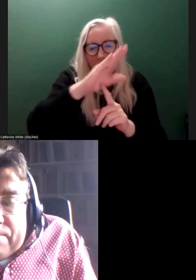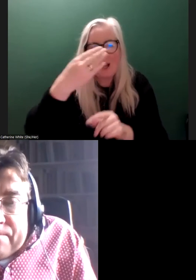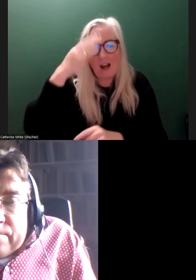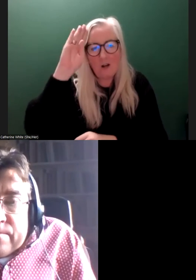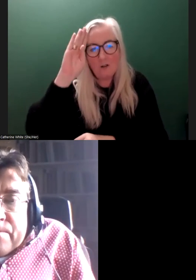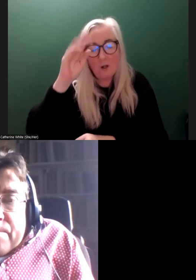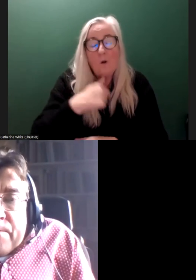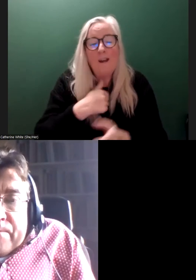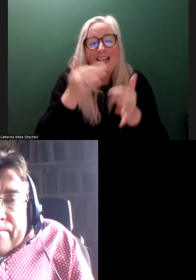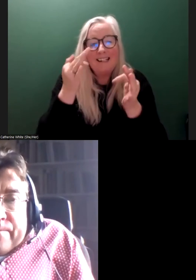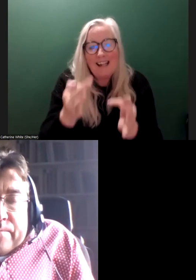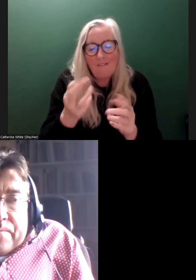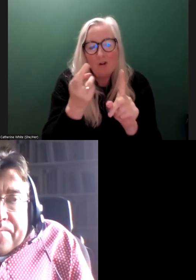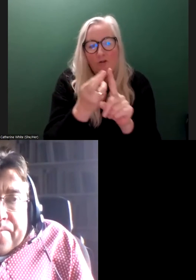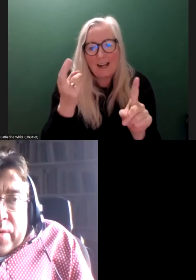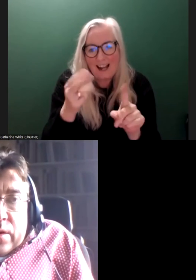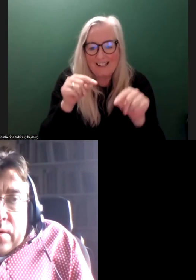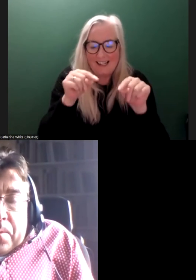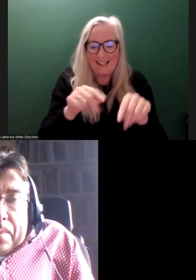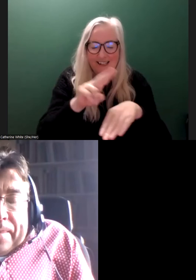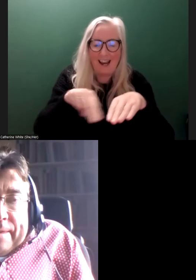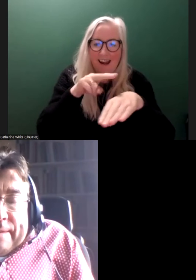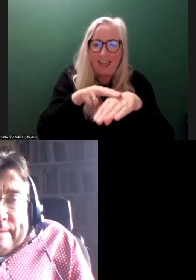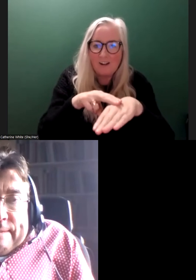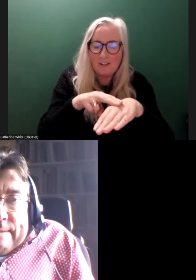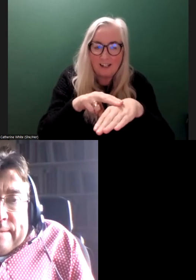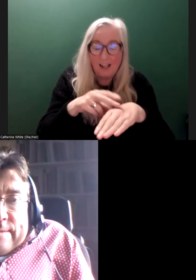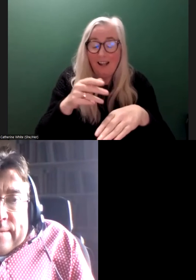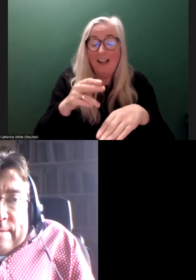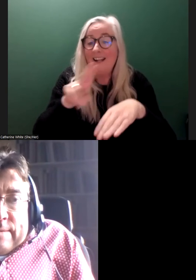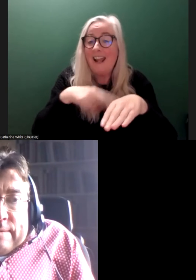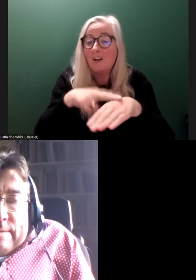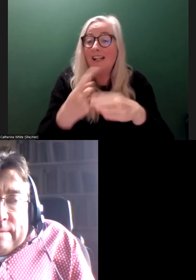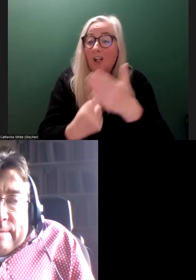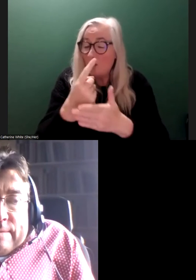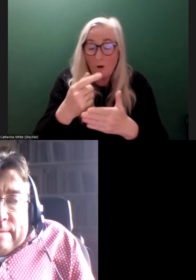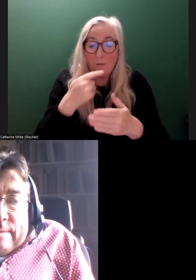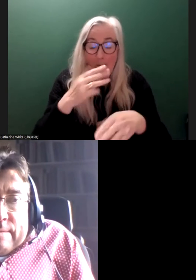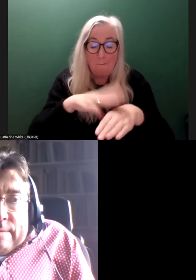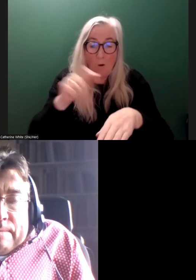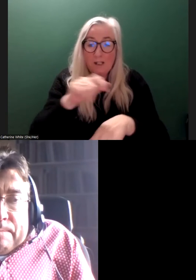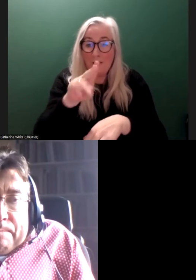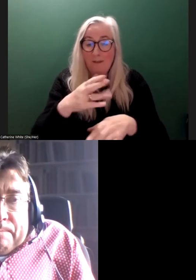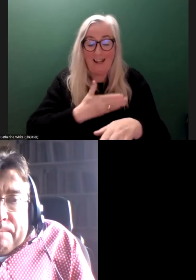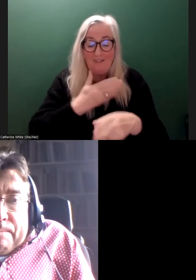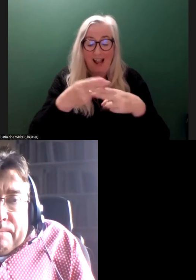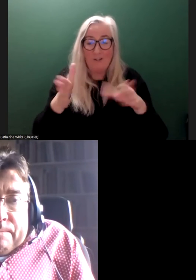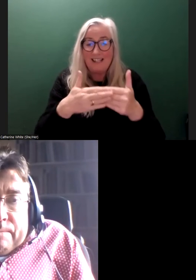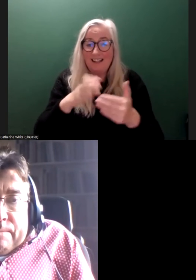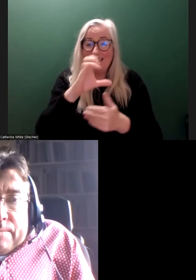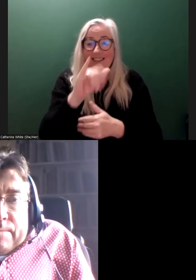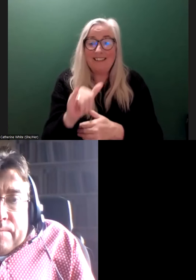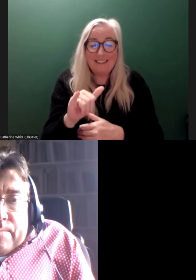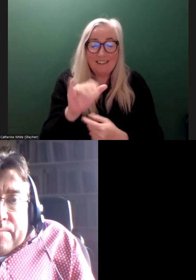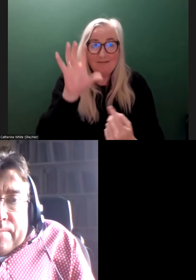definitely recognize that it is a nationwide and that most people will live in the country. And that buys into consultations to how consultations are done. The virtual